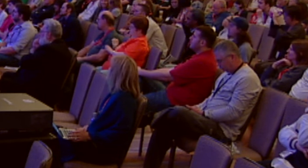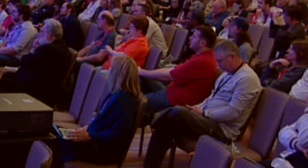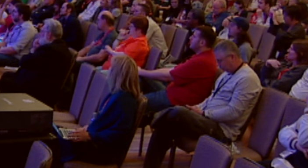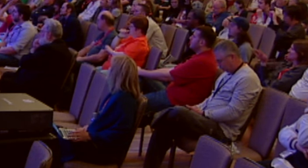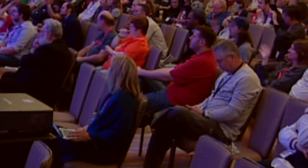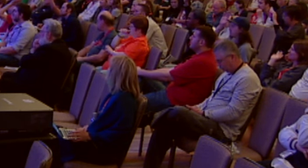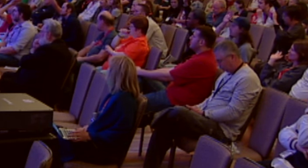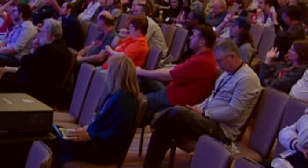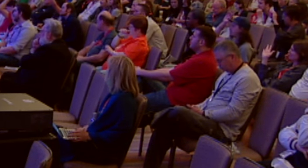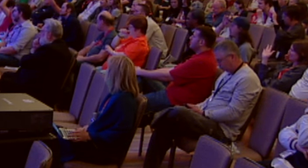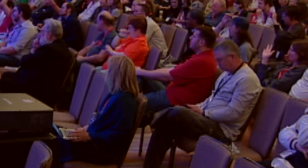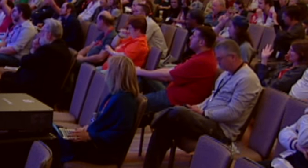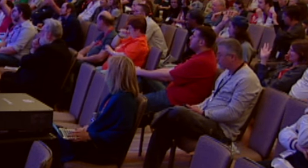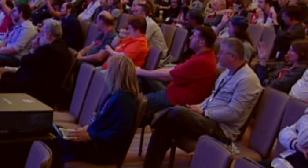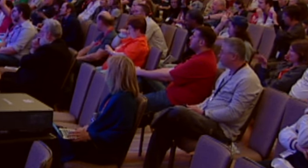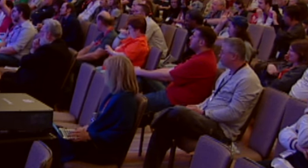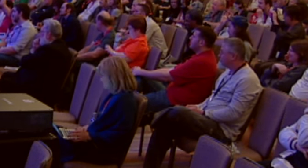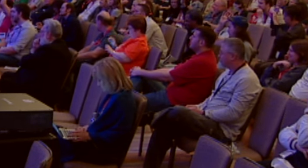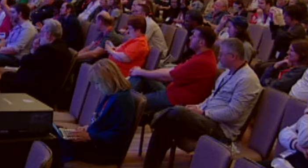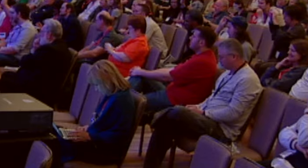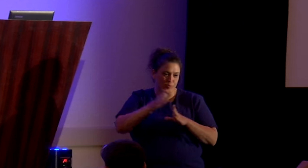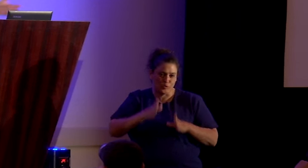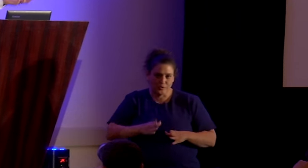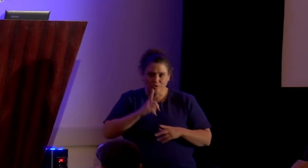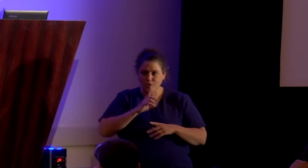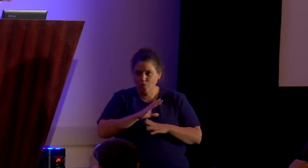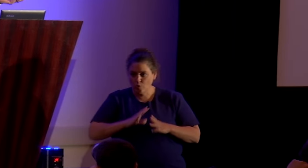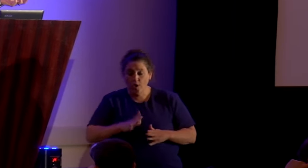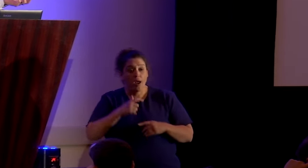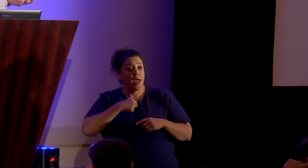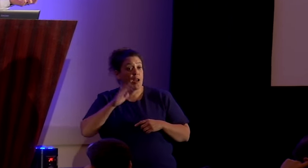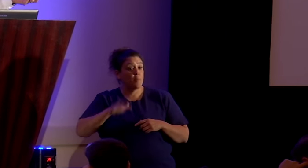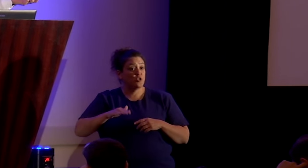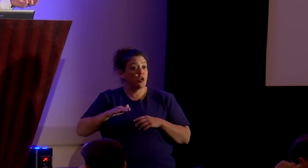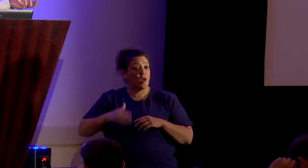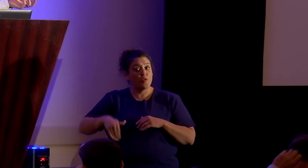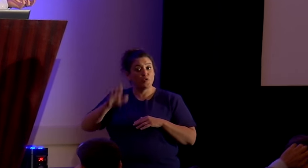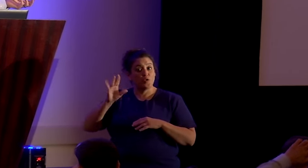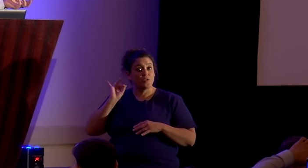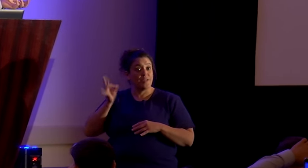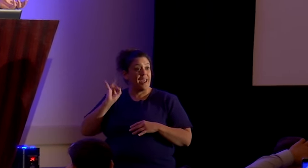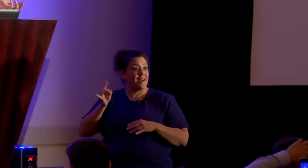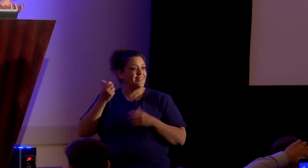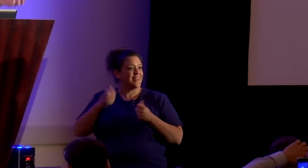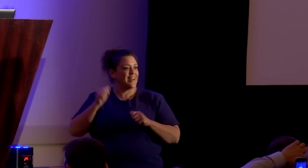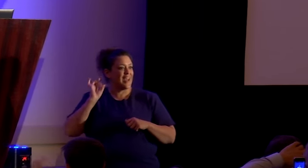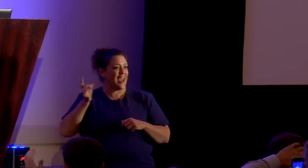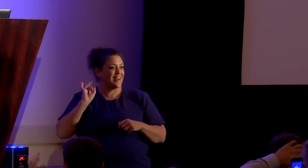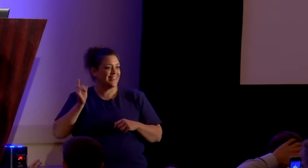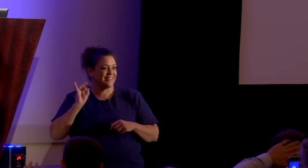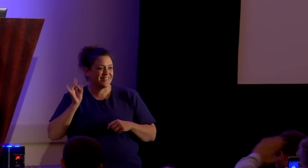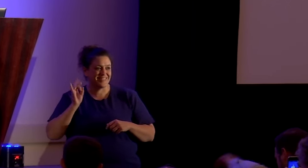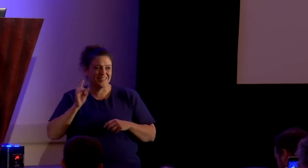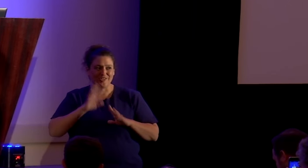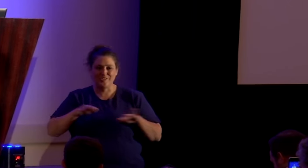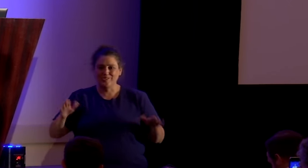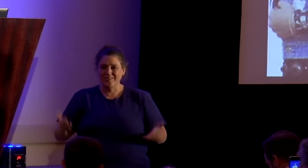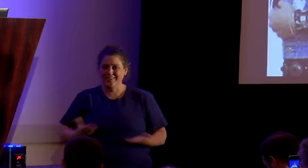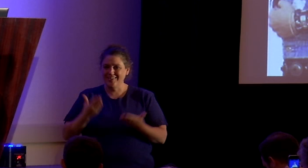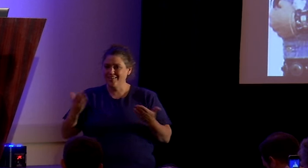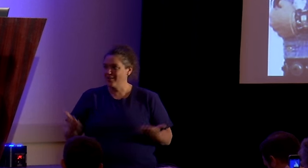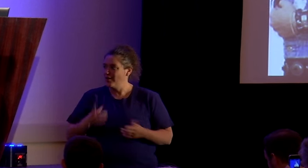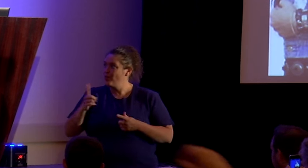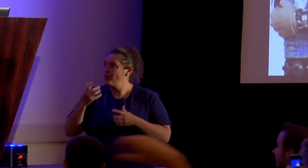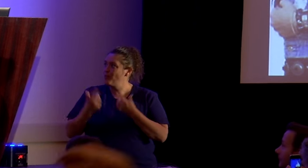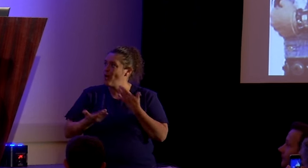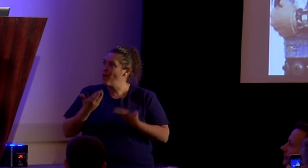come on you got to own that all right and I'm a child of the 80s any 80s children here well you probably remember